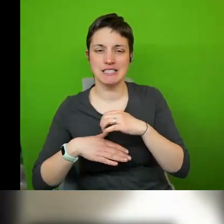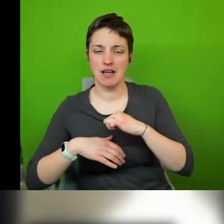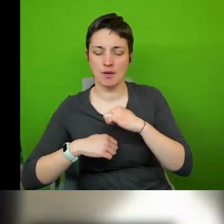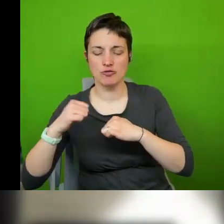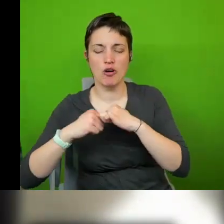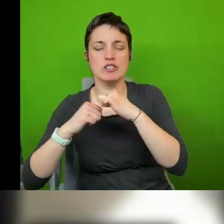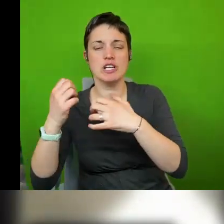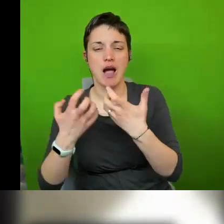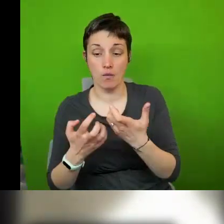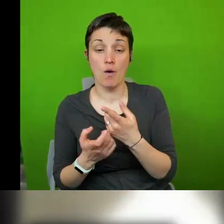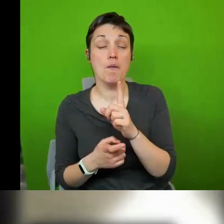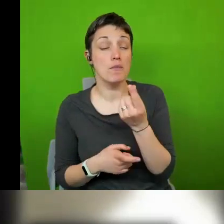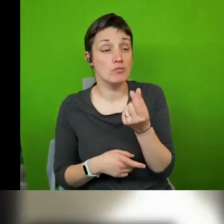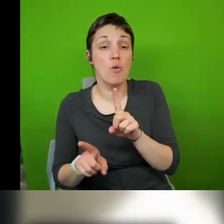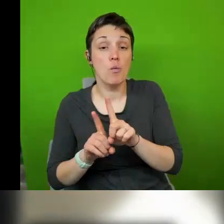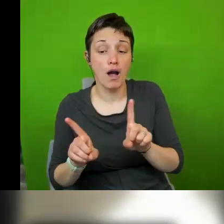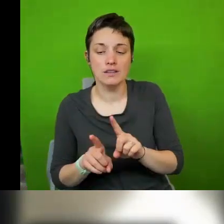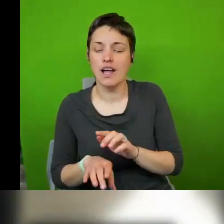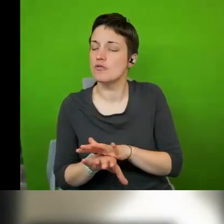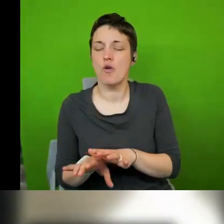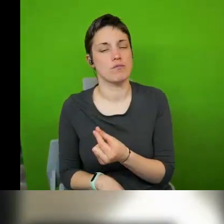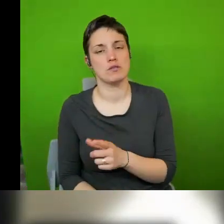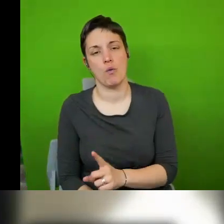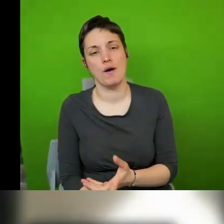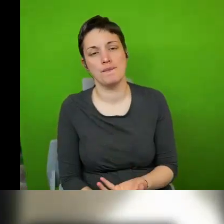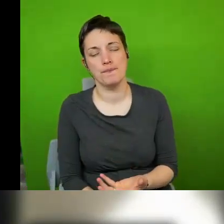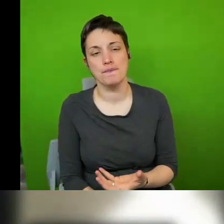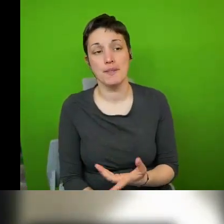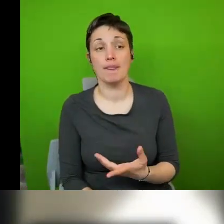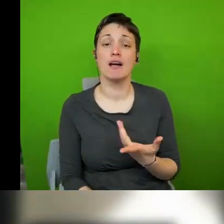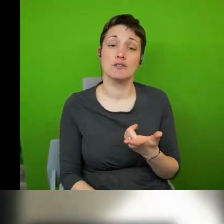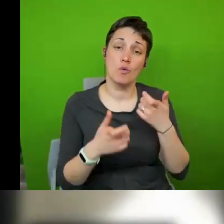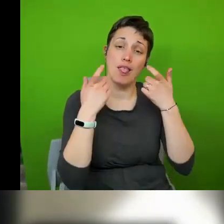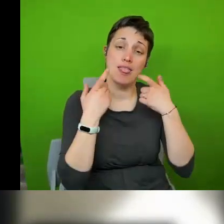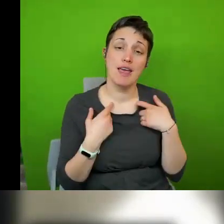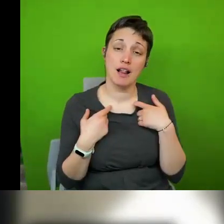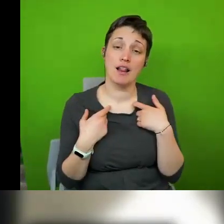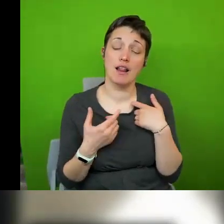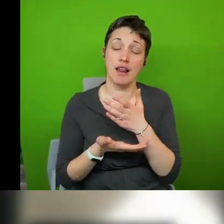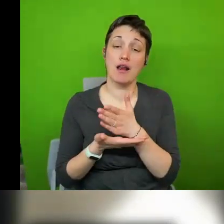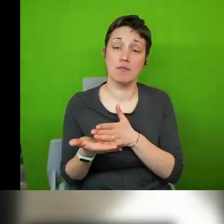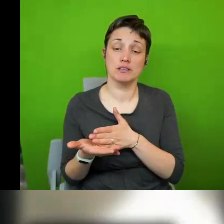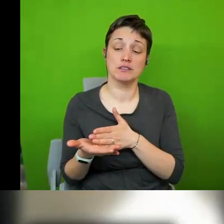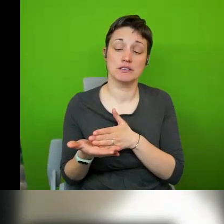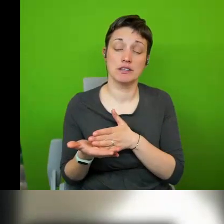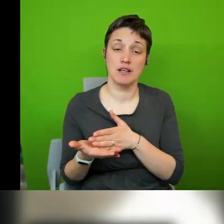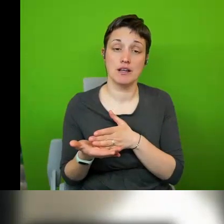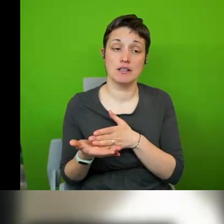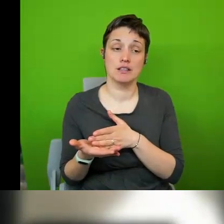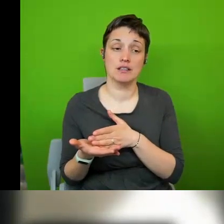possible and what is impossible so there is i think this this legal element which which needs to be taken serious